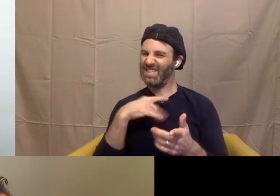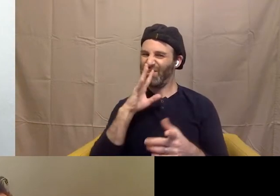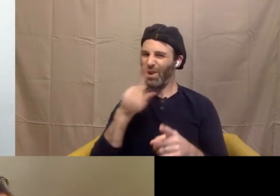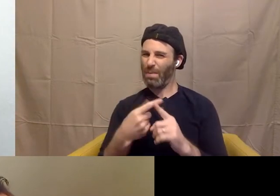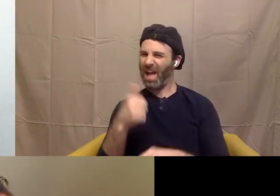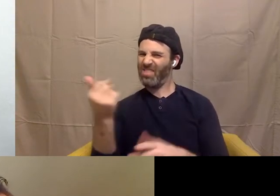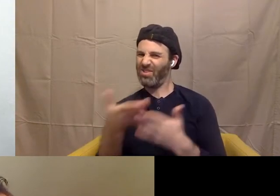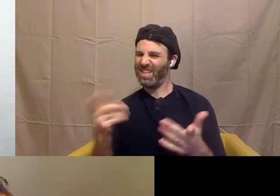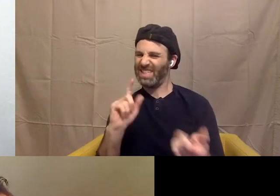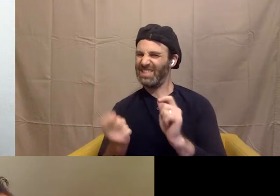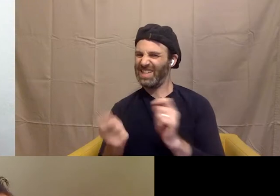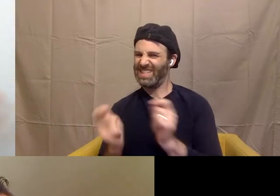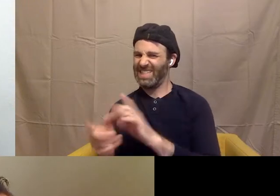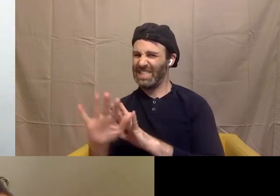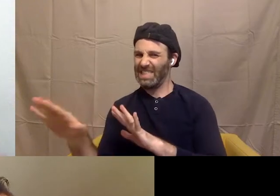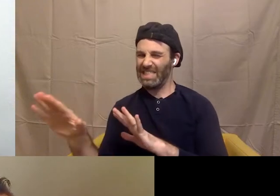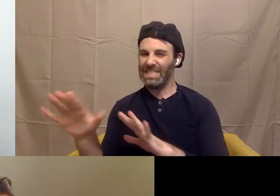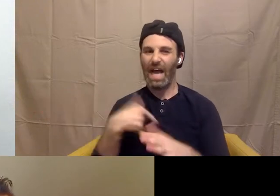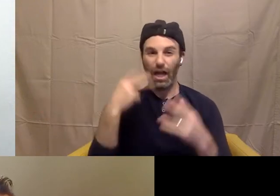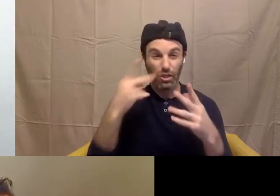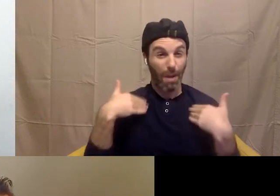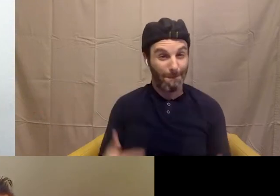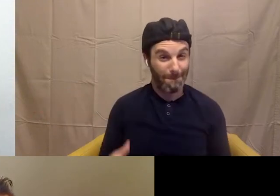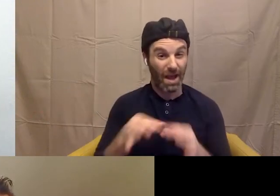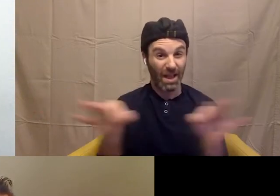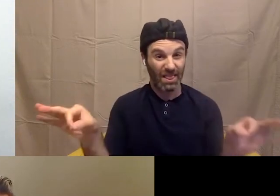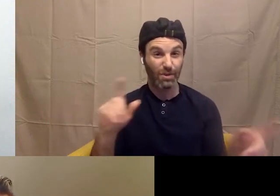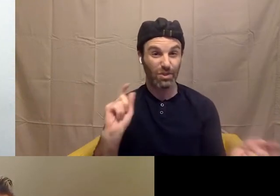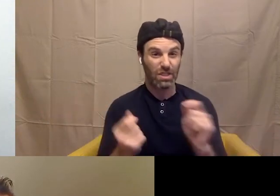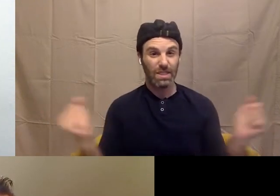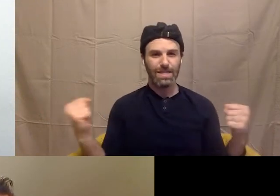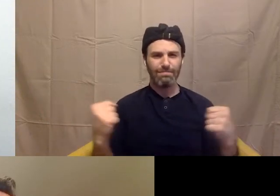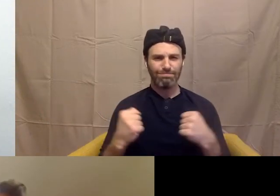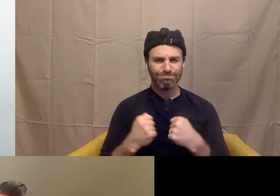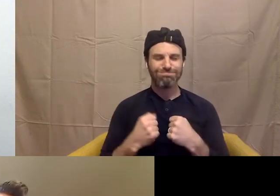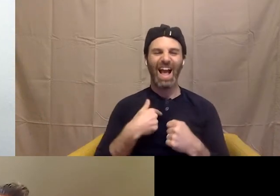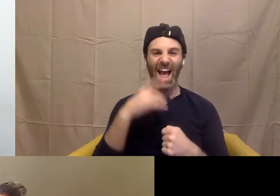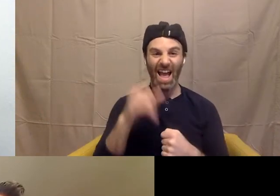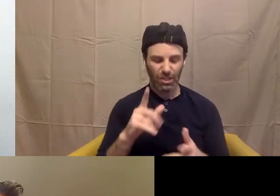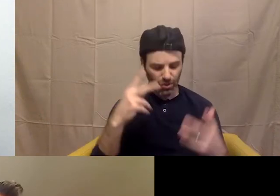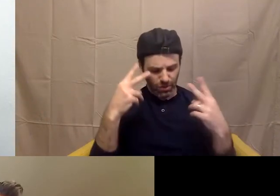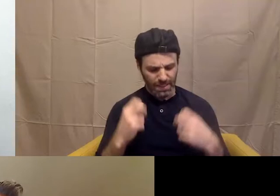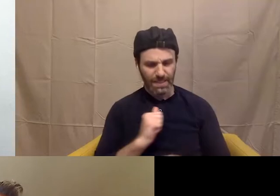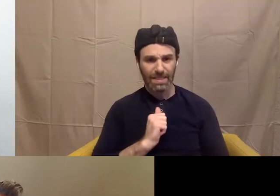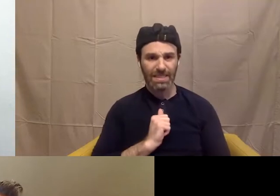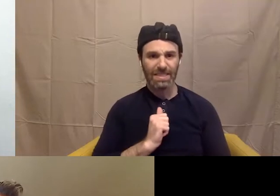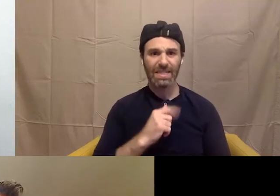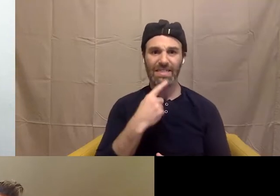moment I saw, you know, his body language shift and change and I had to check myself and just apologize for coming across in